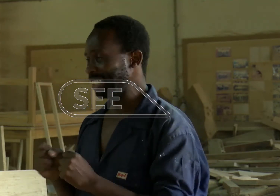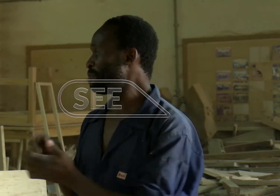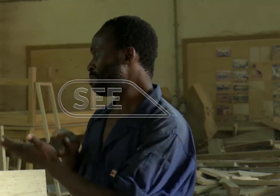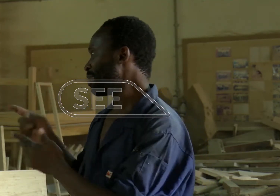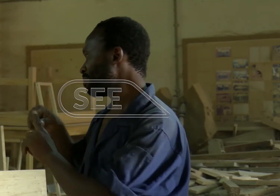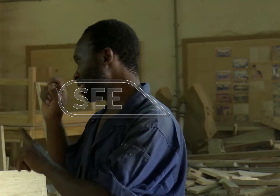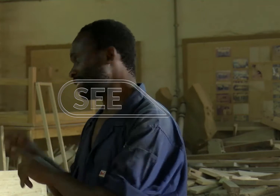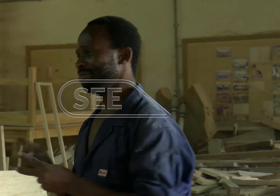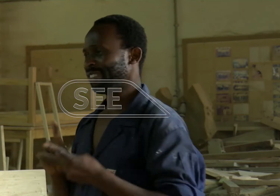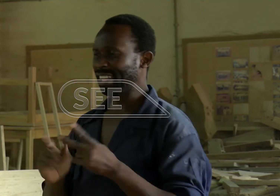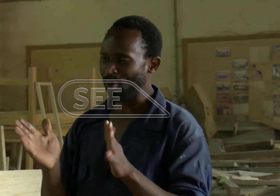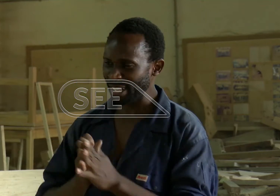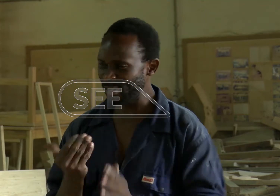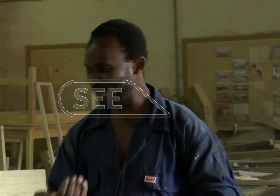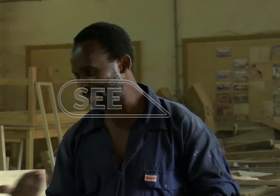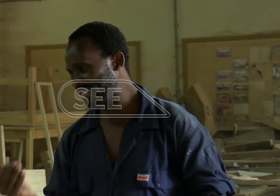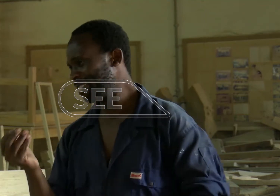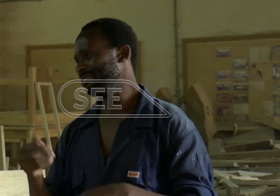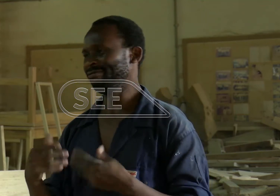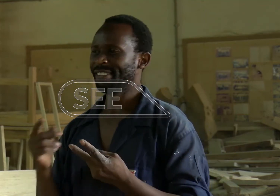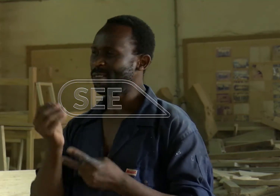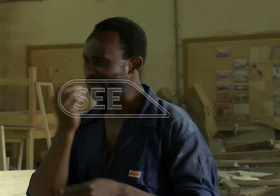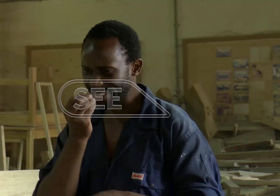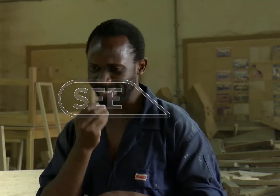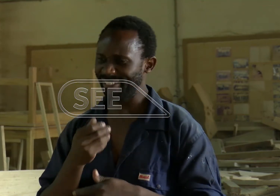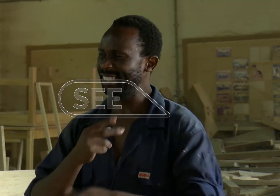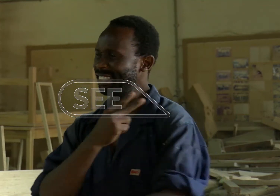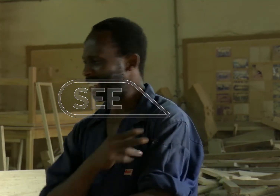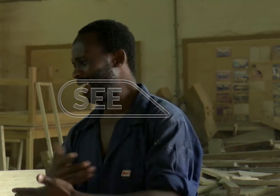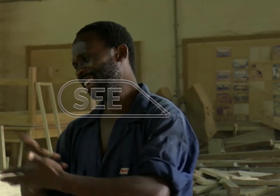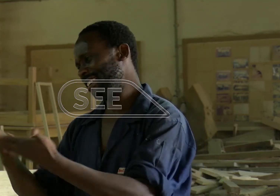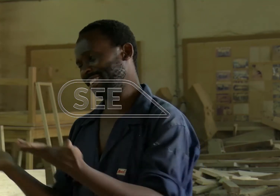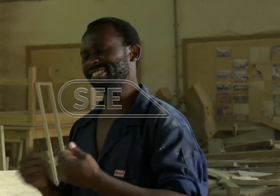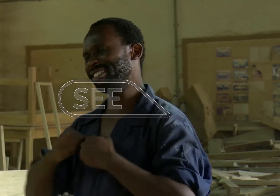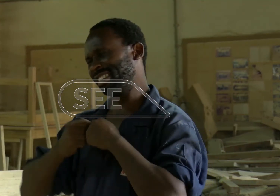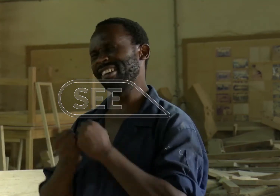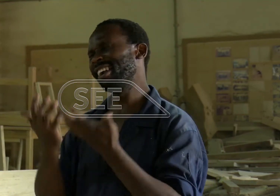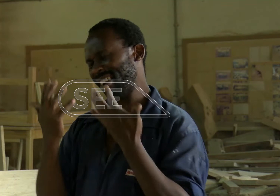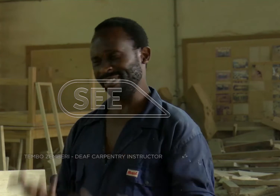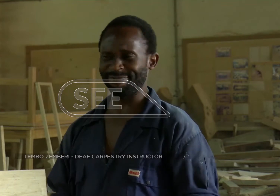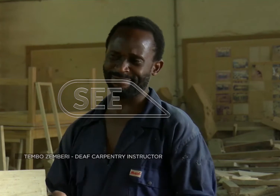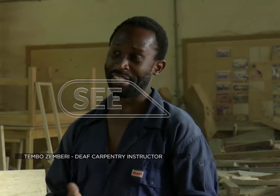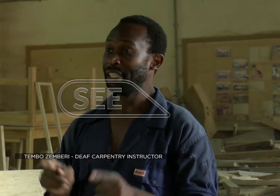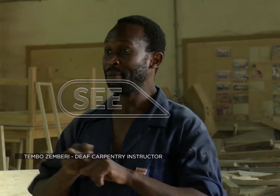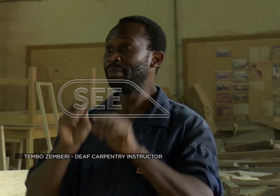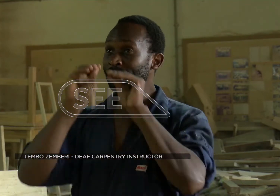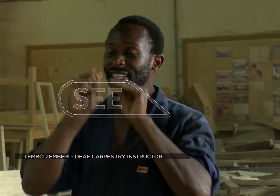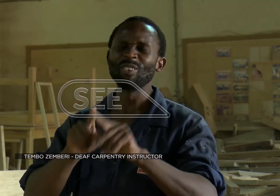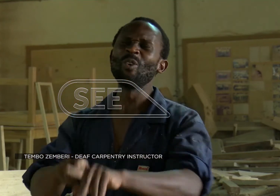do something in the workshops because even the rent is really, the landlords are up to